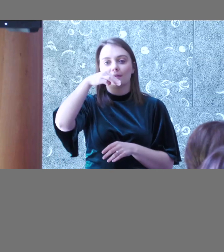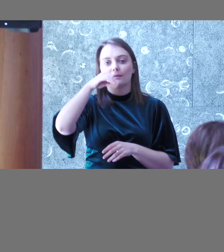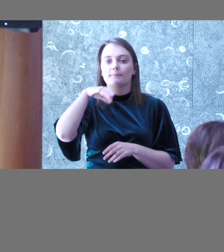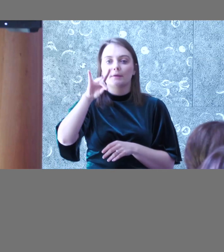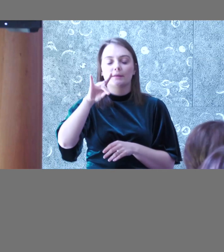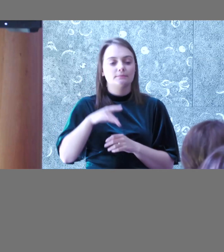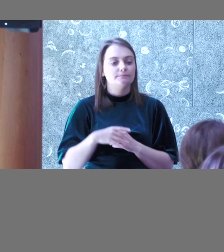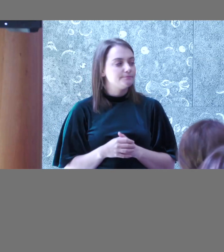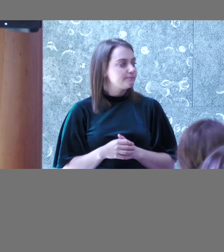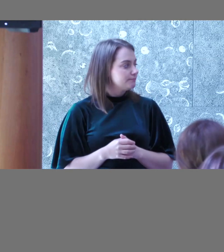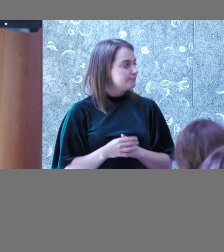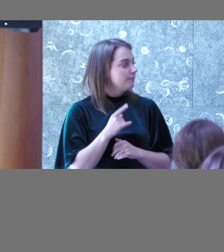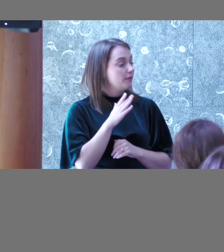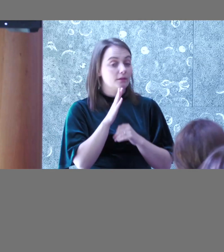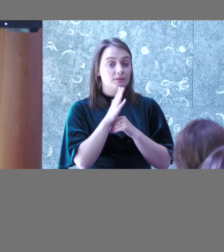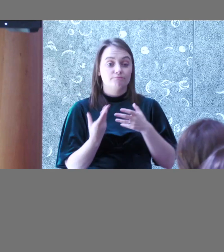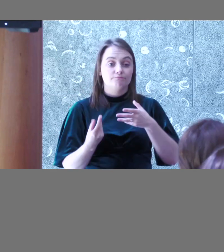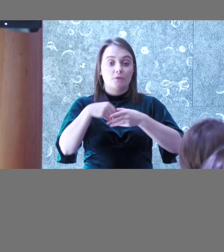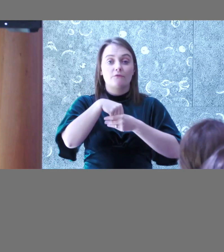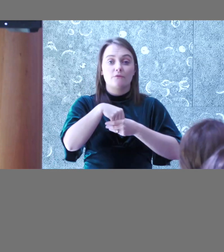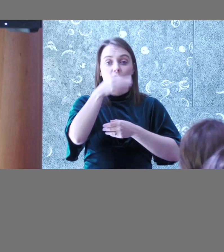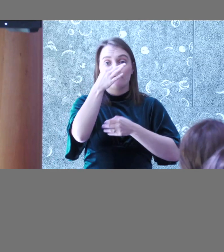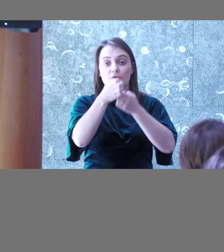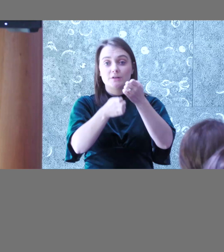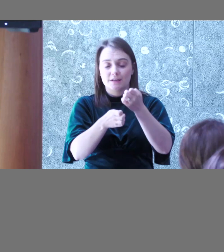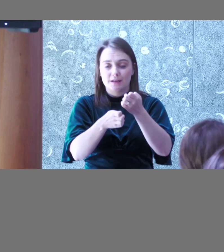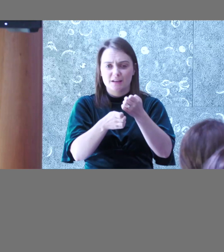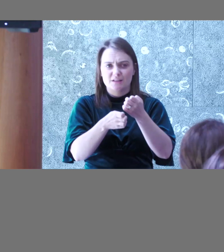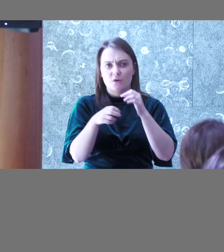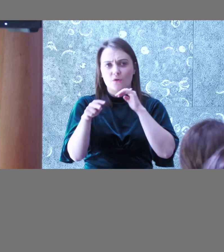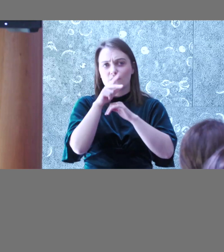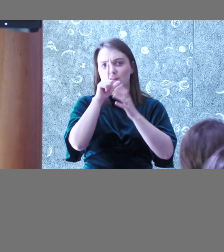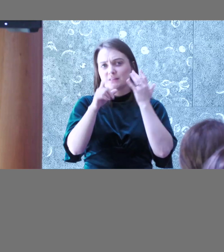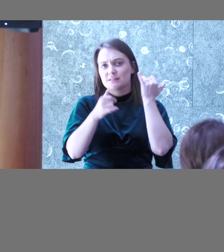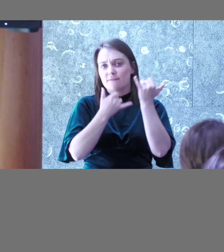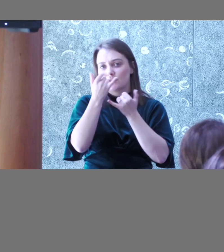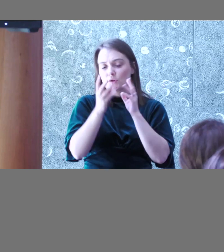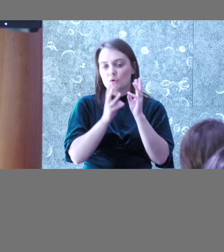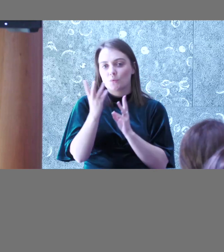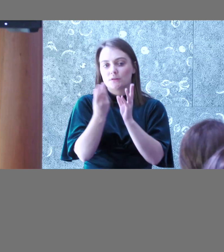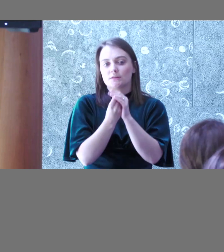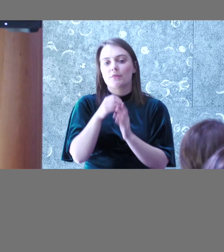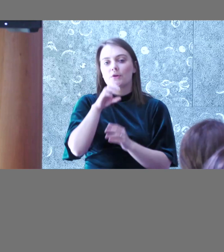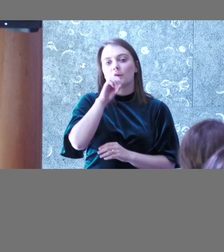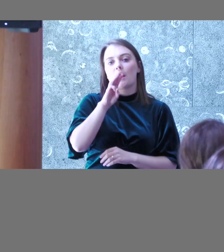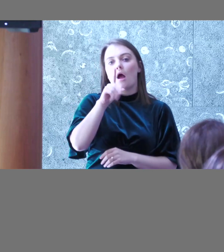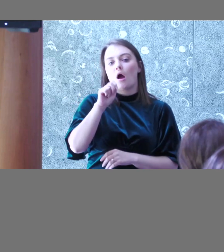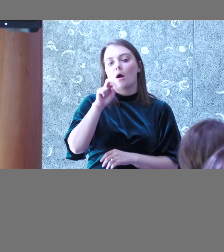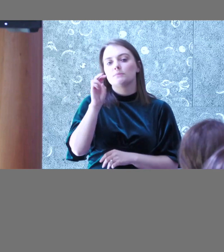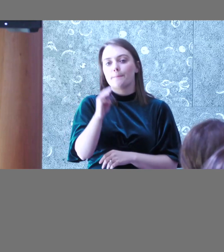you've been involved in the front-end development for more than seven years within Optum and